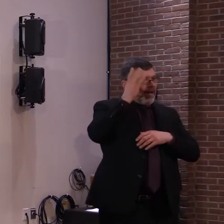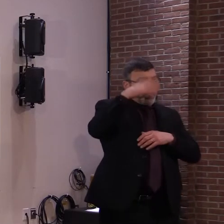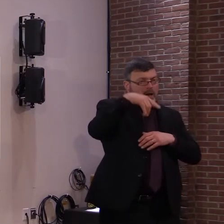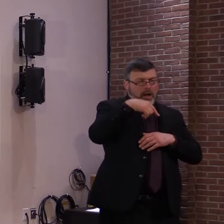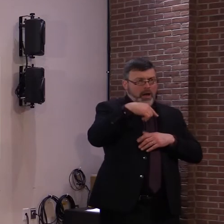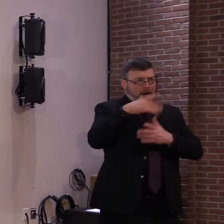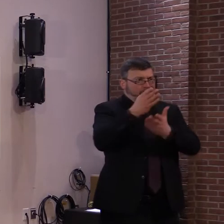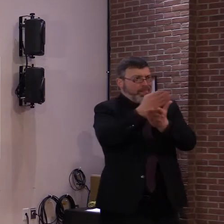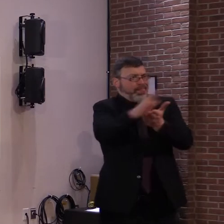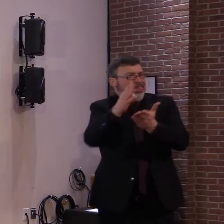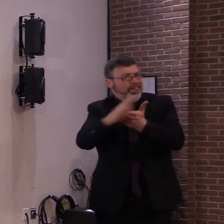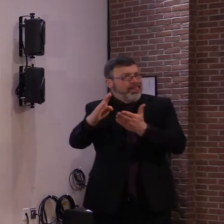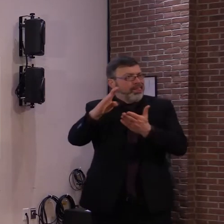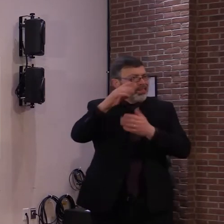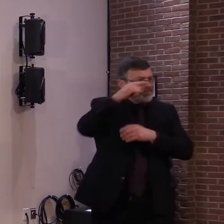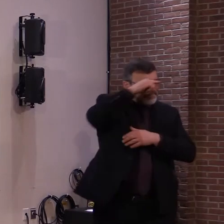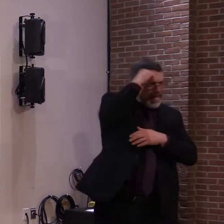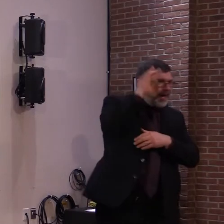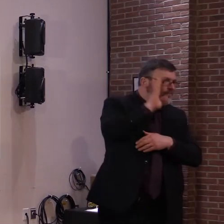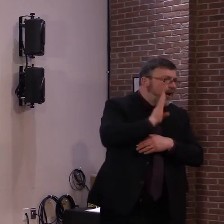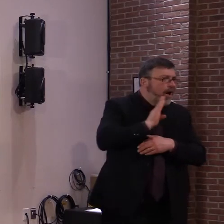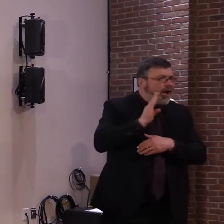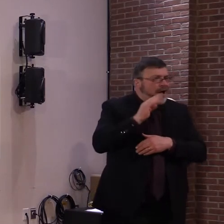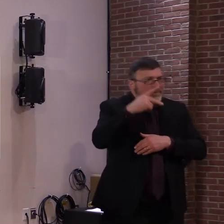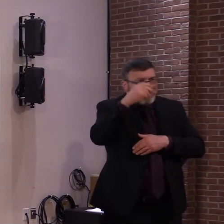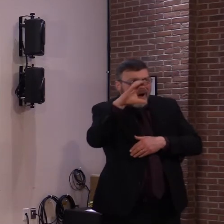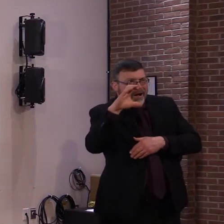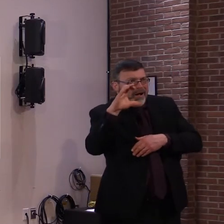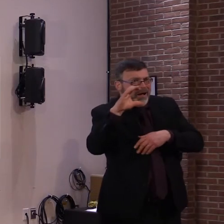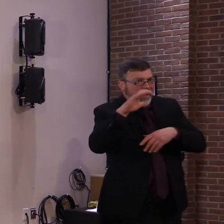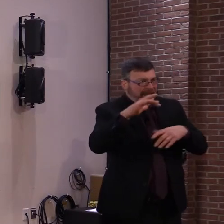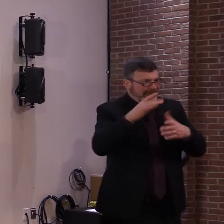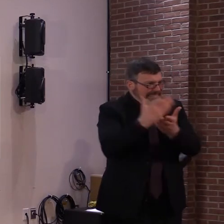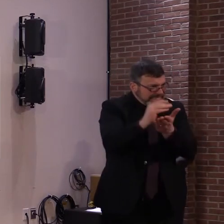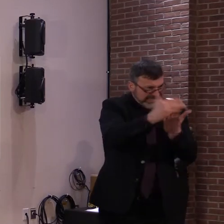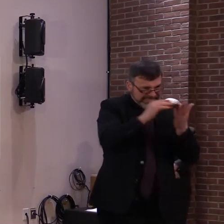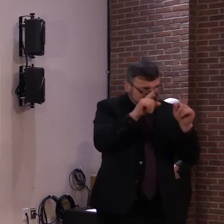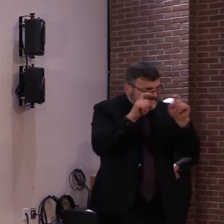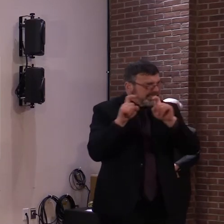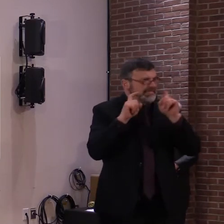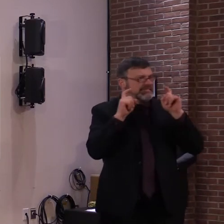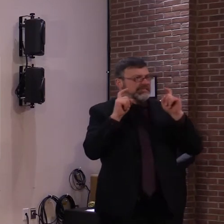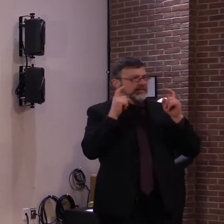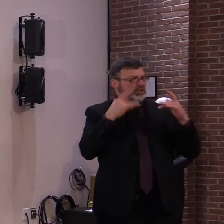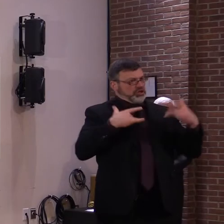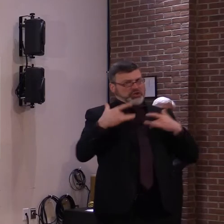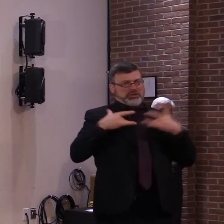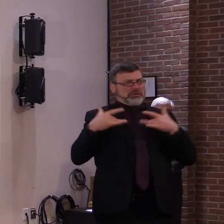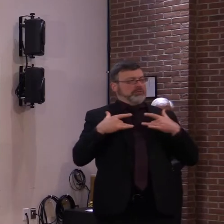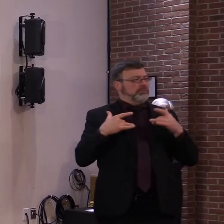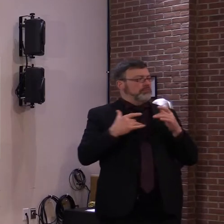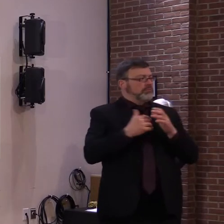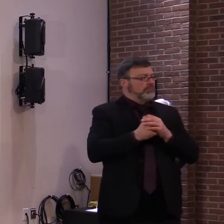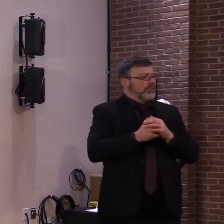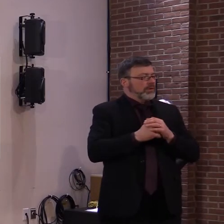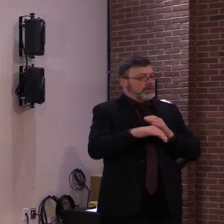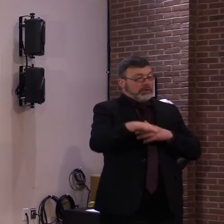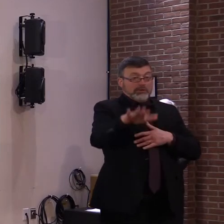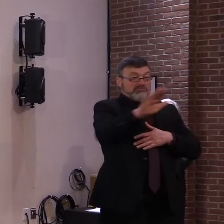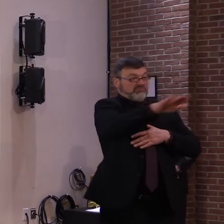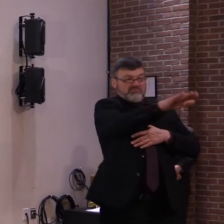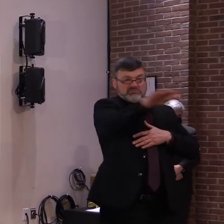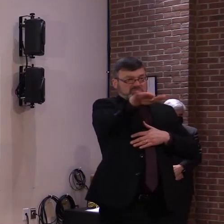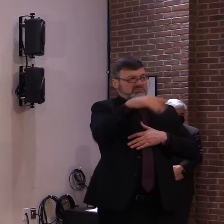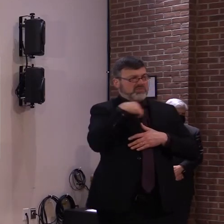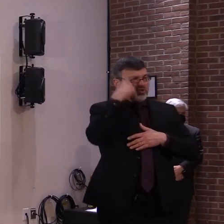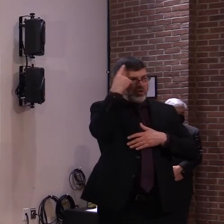you and we do understand your concerns. I want to say that whoever you are and whatever your circumstances, we